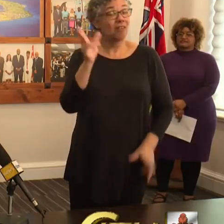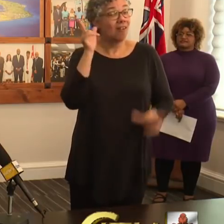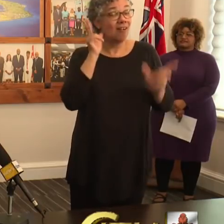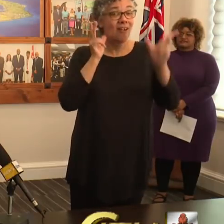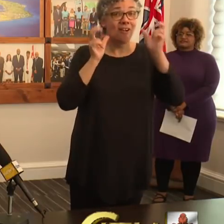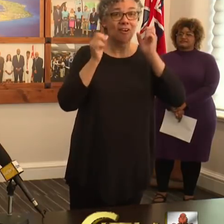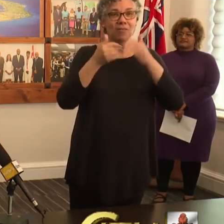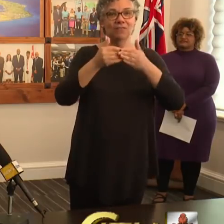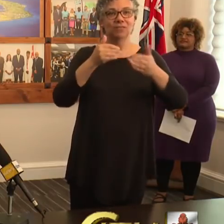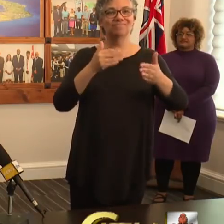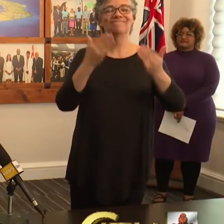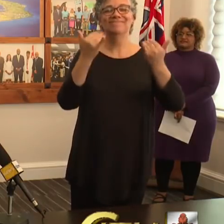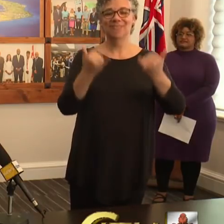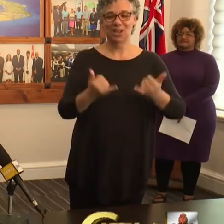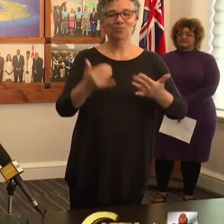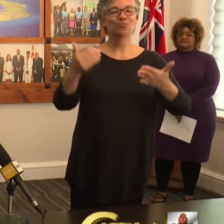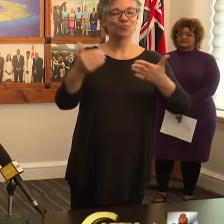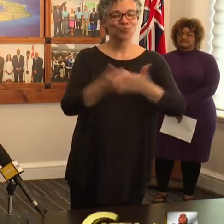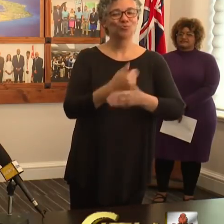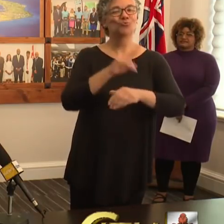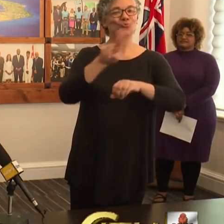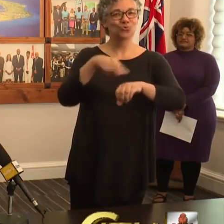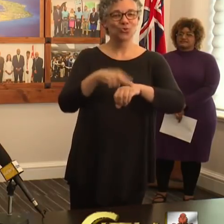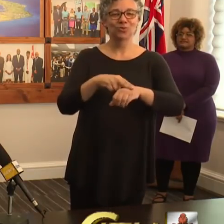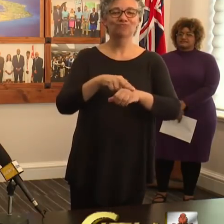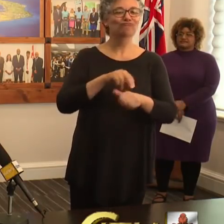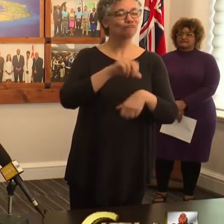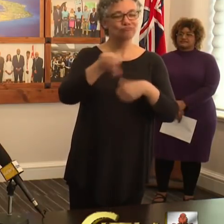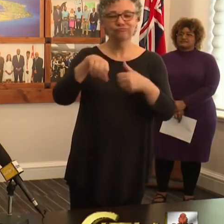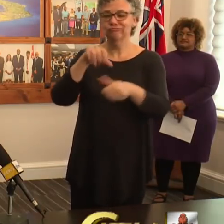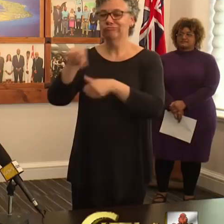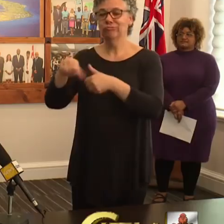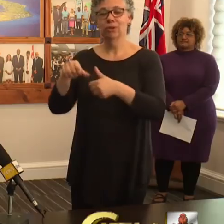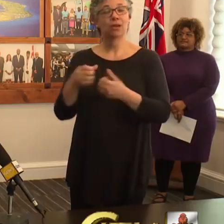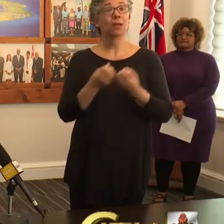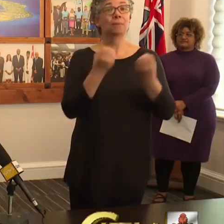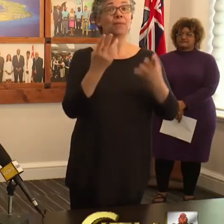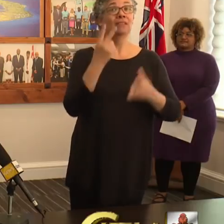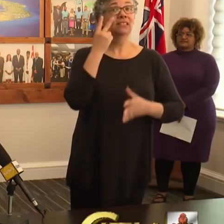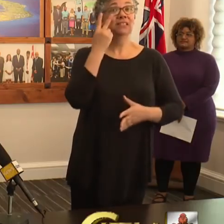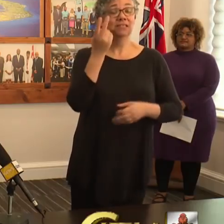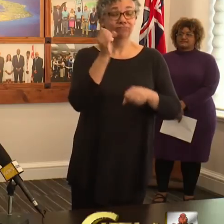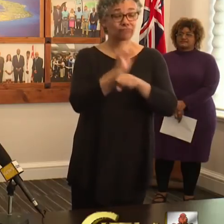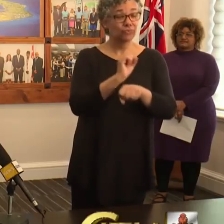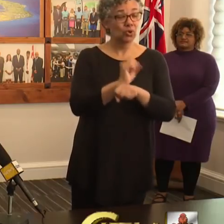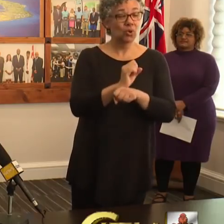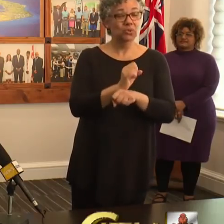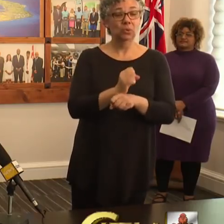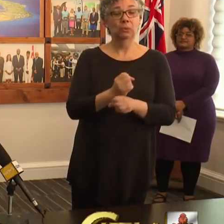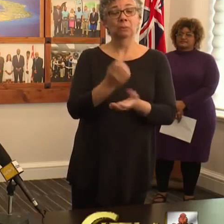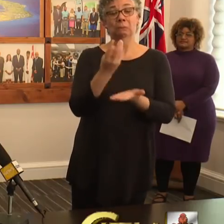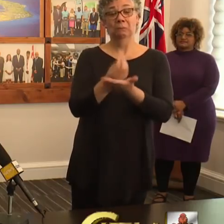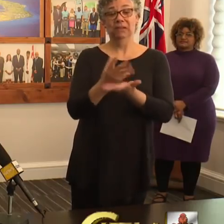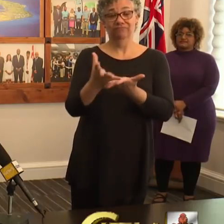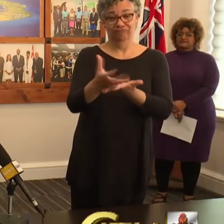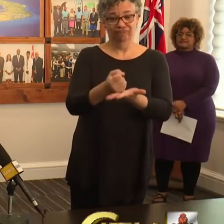has now become the new norm in social interaction, and many of us have seen jobs and or incomes disappear.